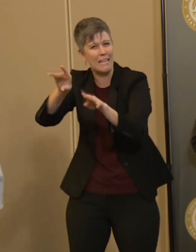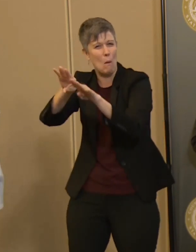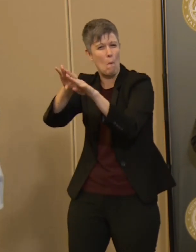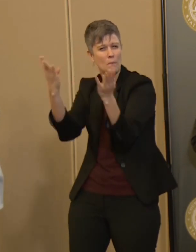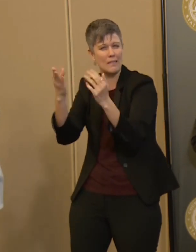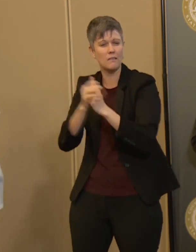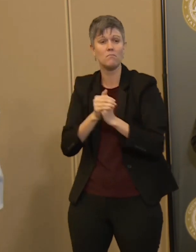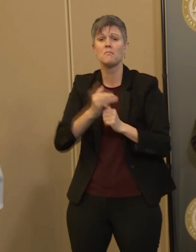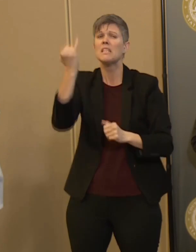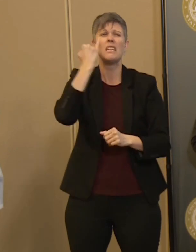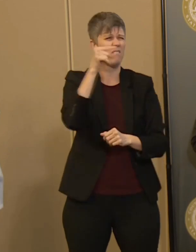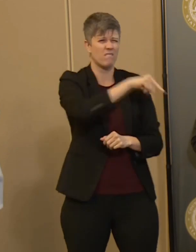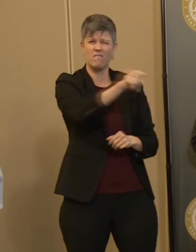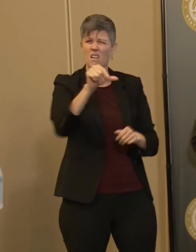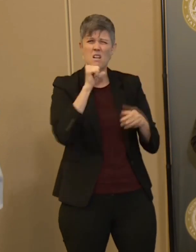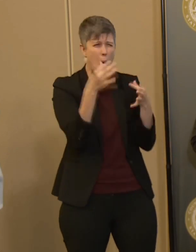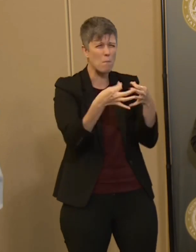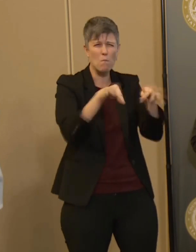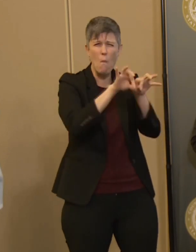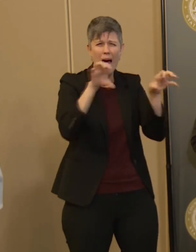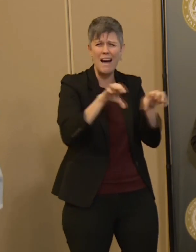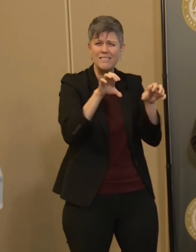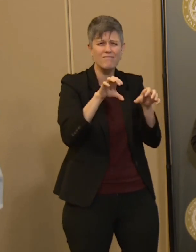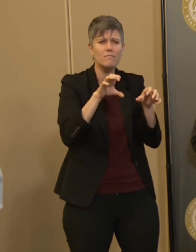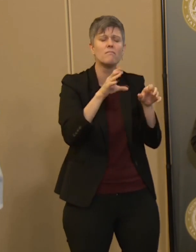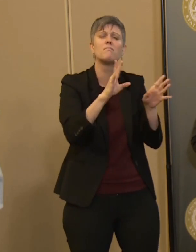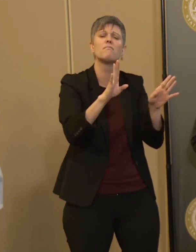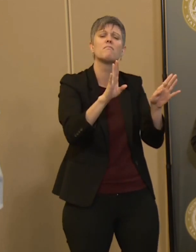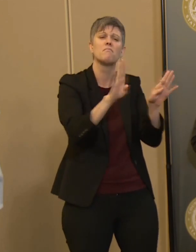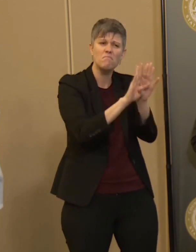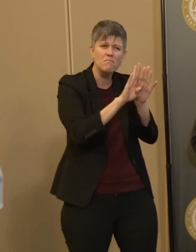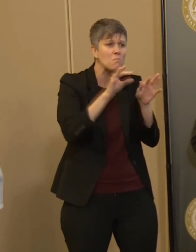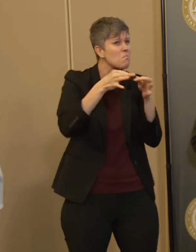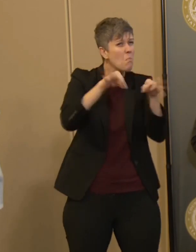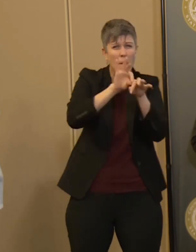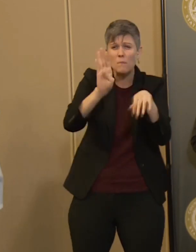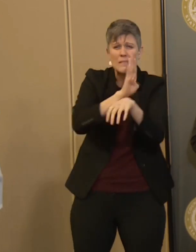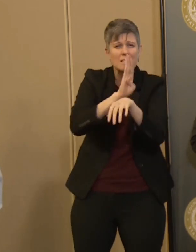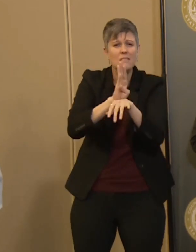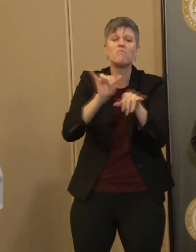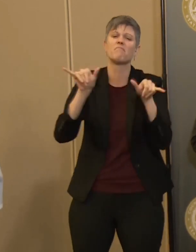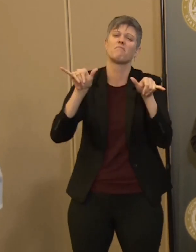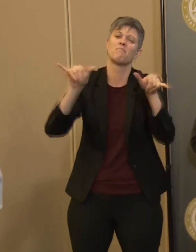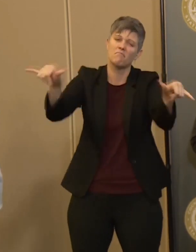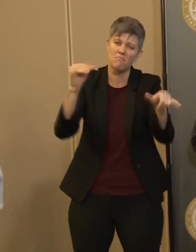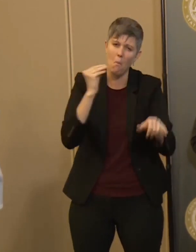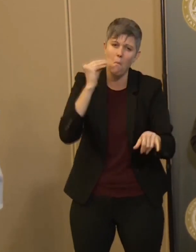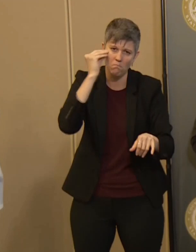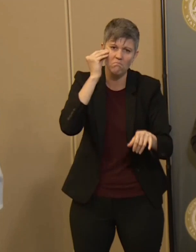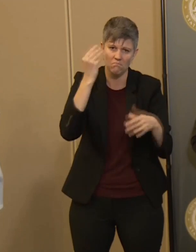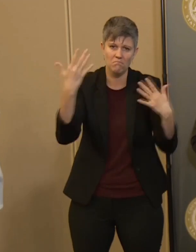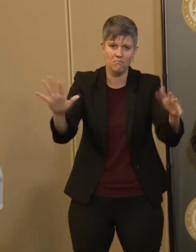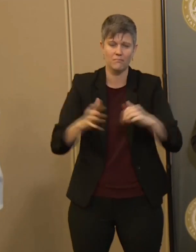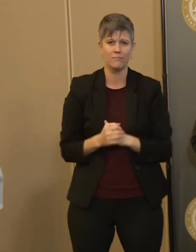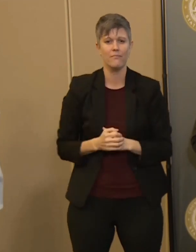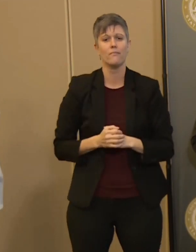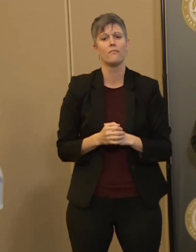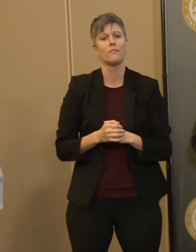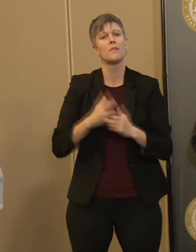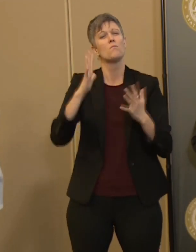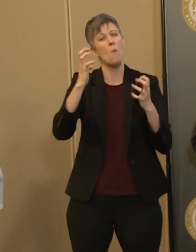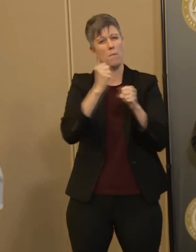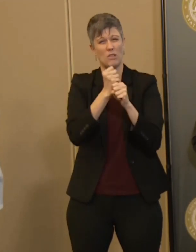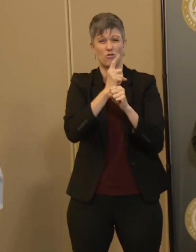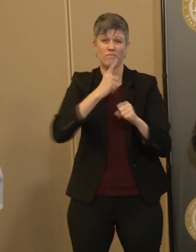an essential activity or an essential business, we're asking folks to stay home and to stay